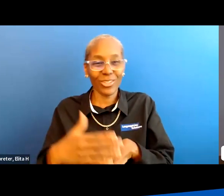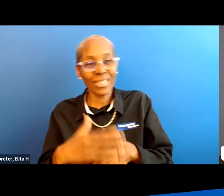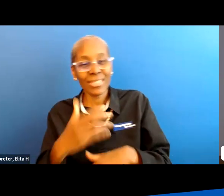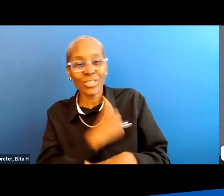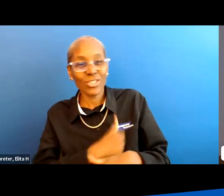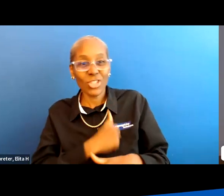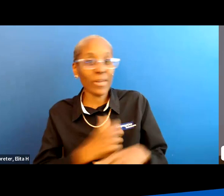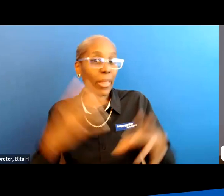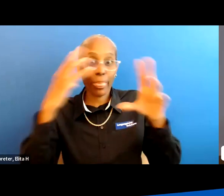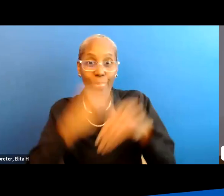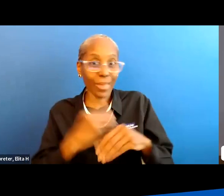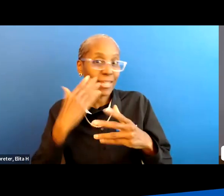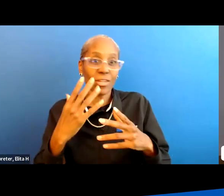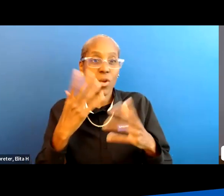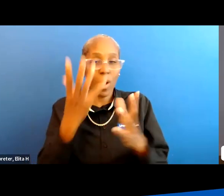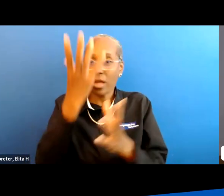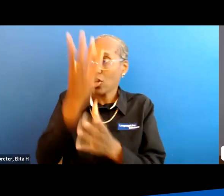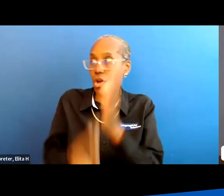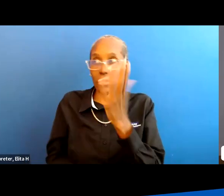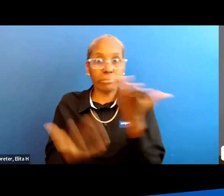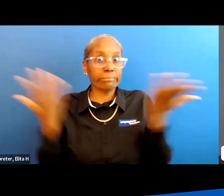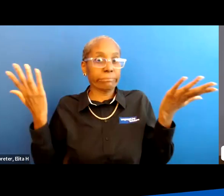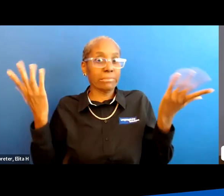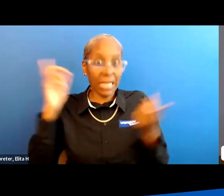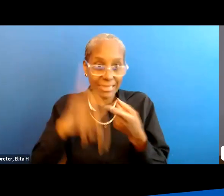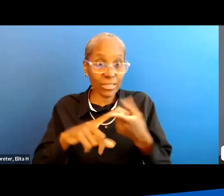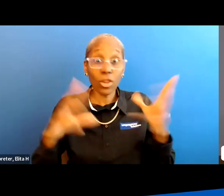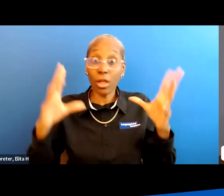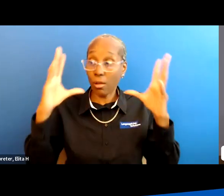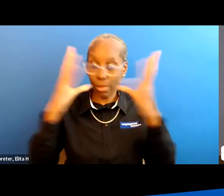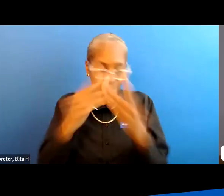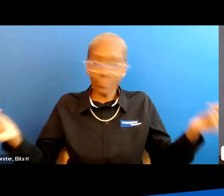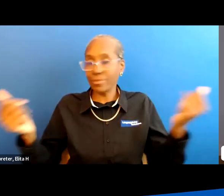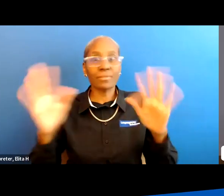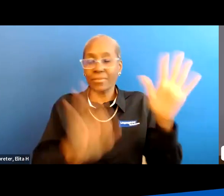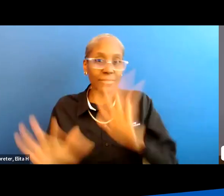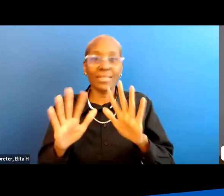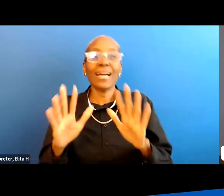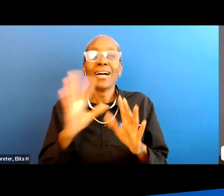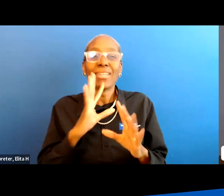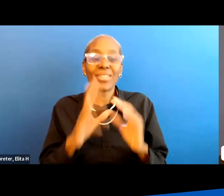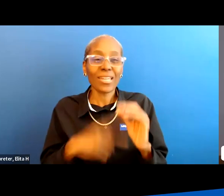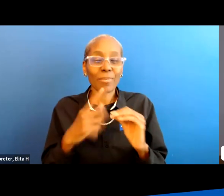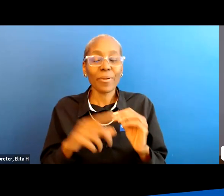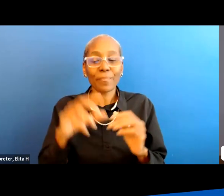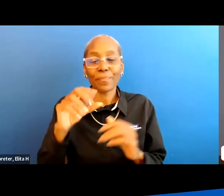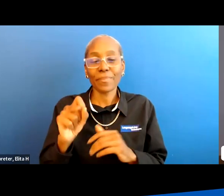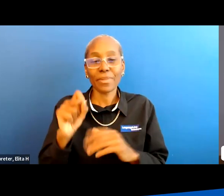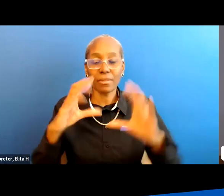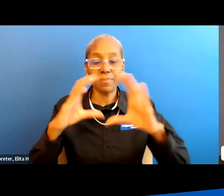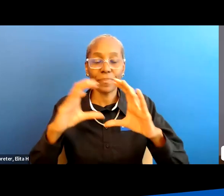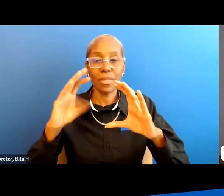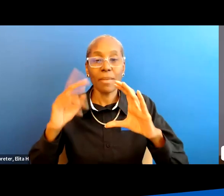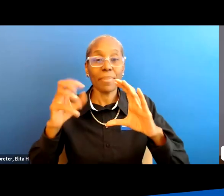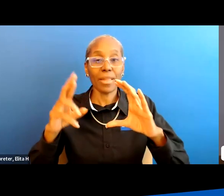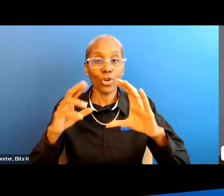sorry about that i didn't know i was gone um until i was gone um so we were talking about sediment in the bladder and